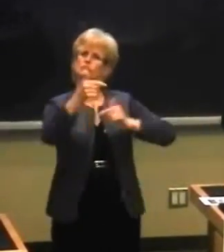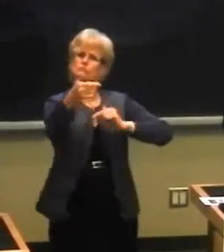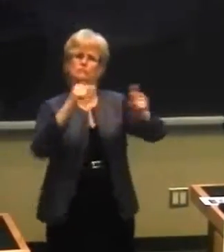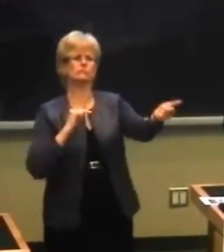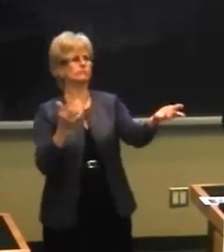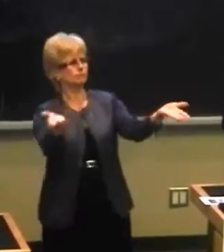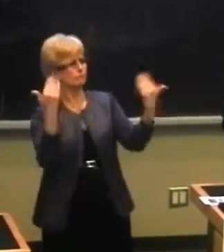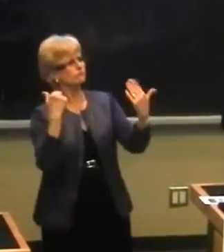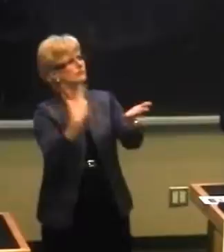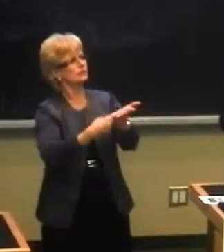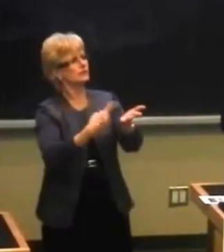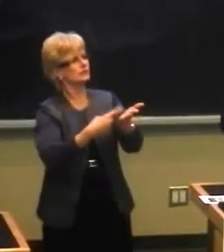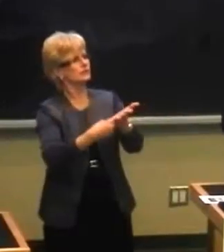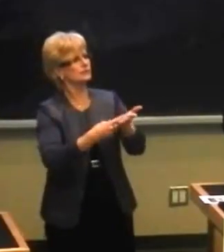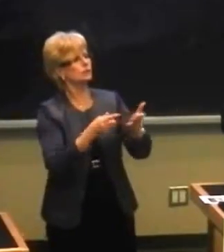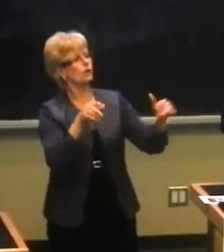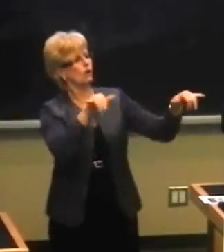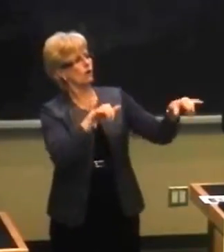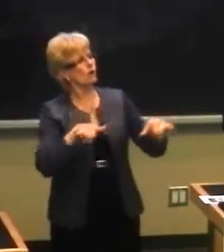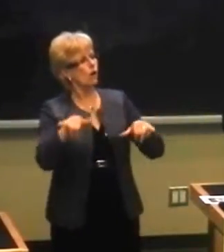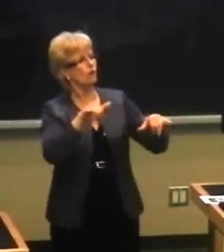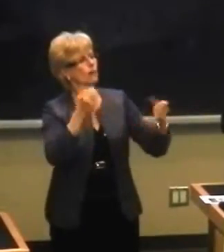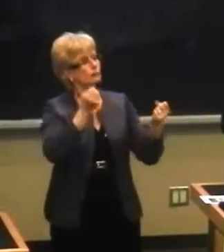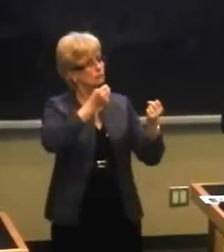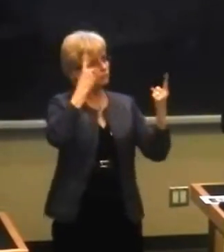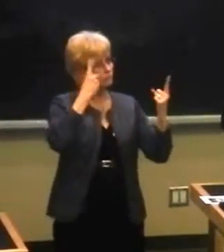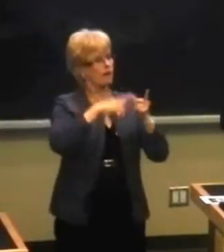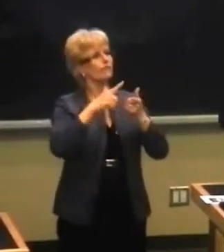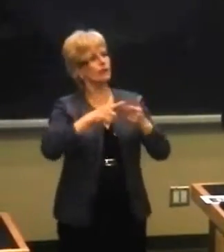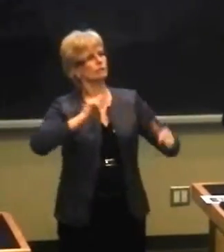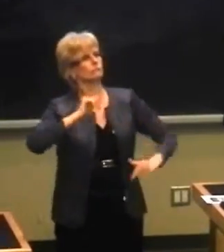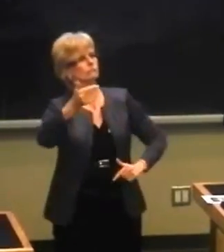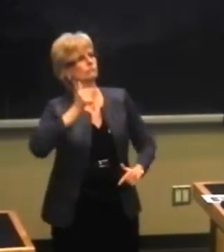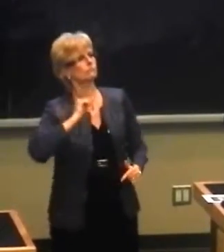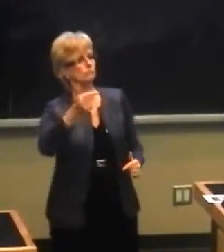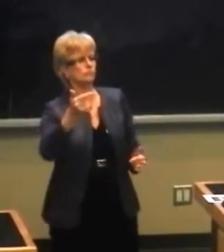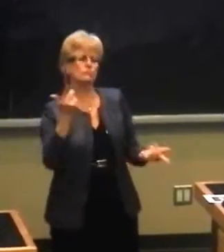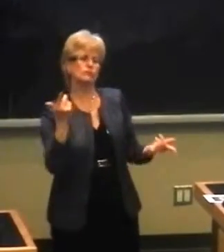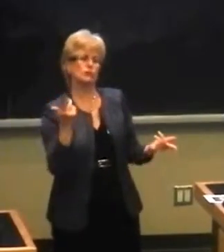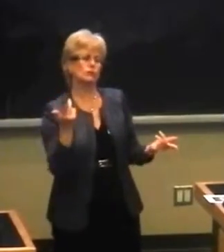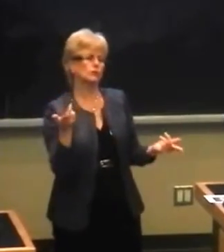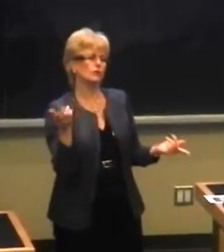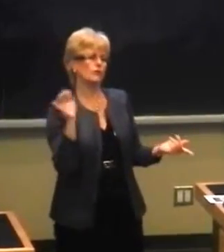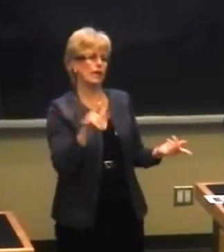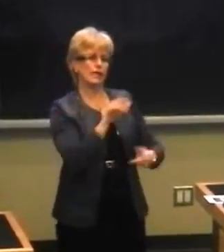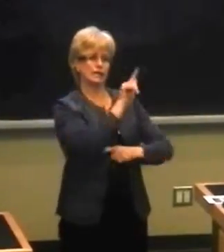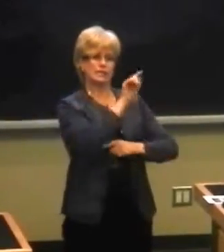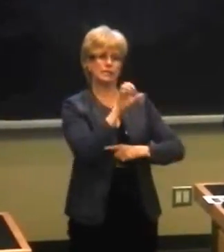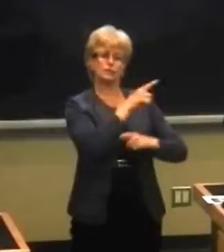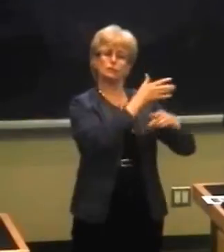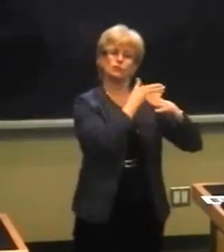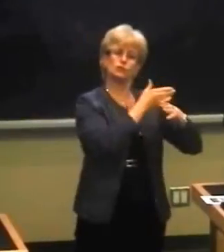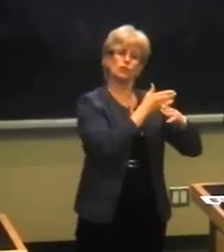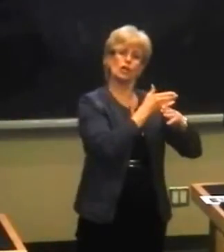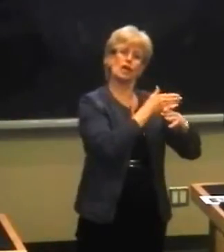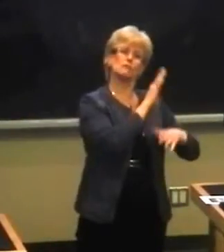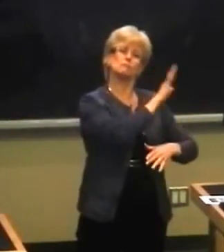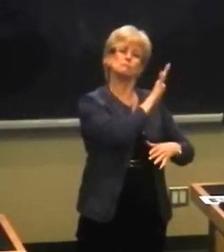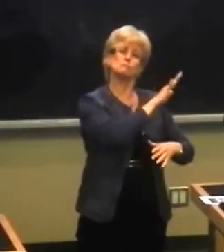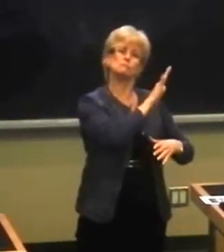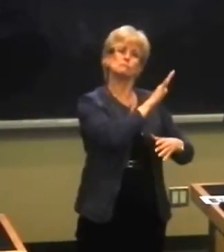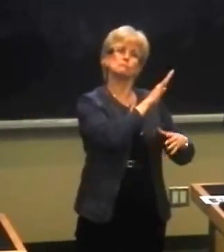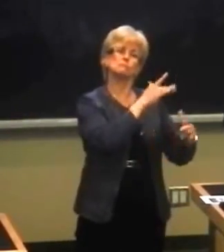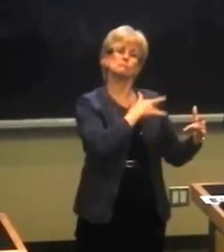we want to start with a common base of education and information. So part of that two-way dialogue is the TTC sharing a little bit with you about